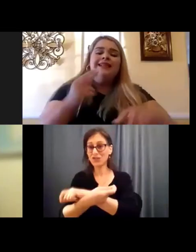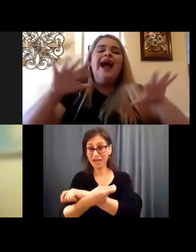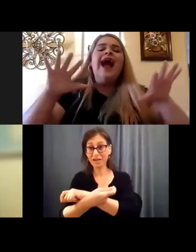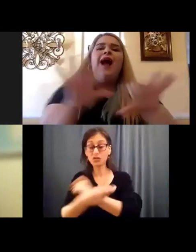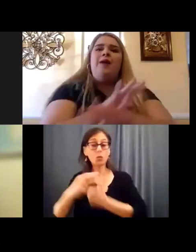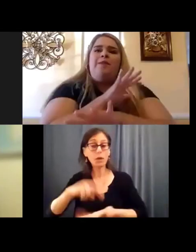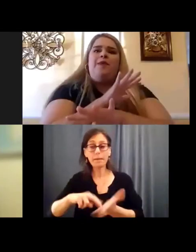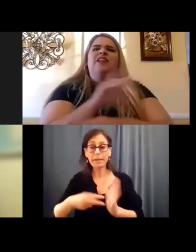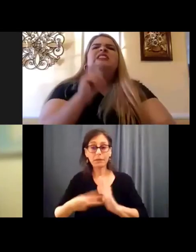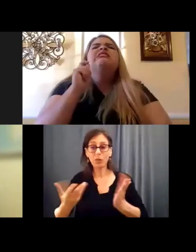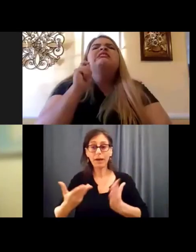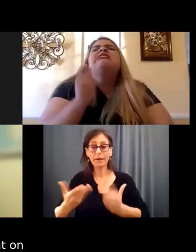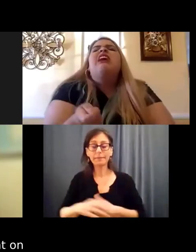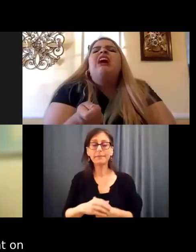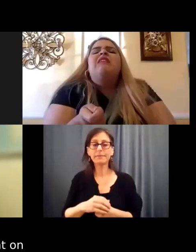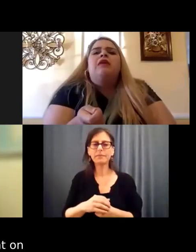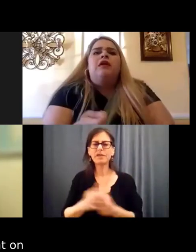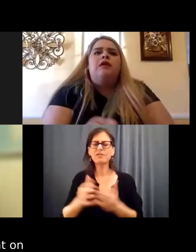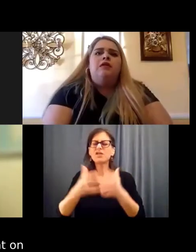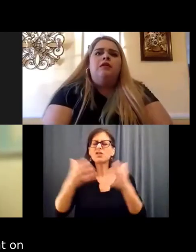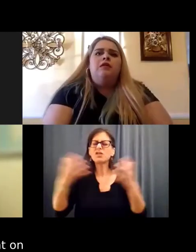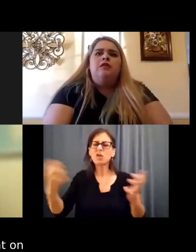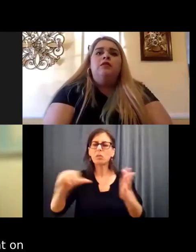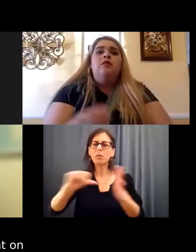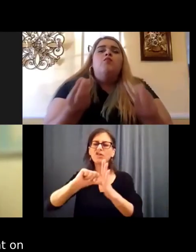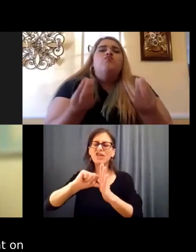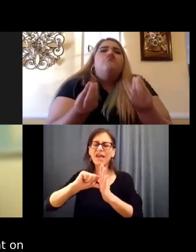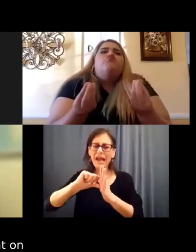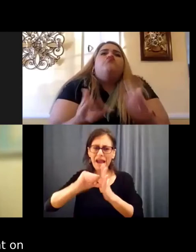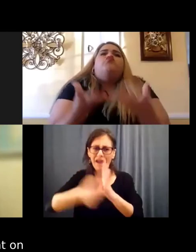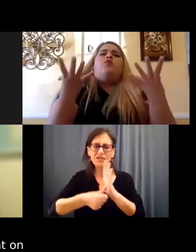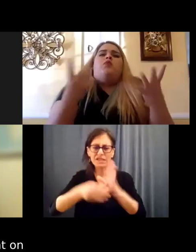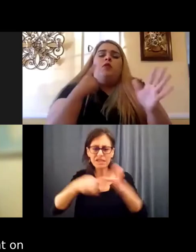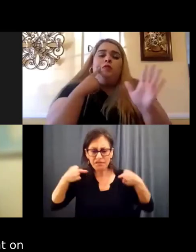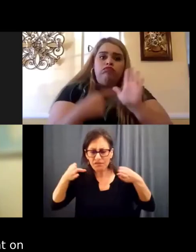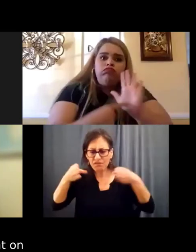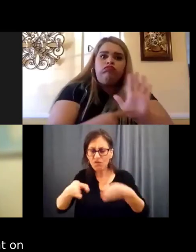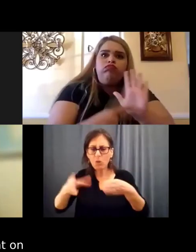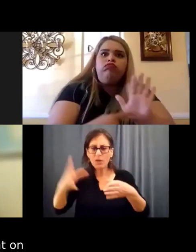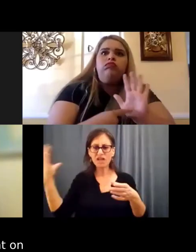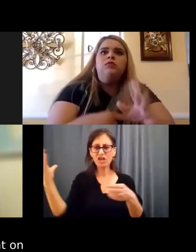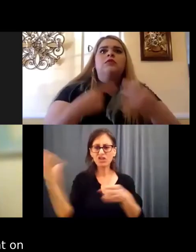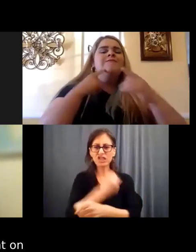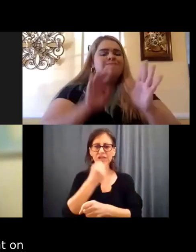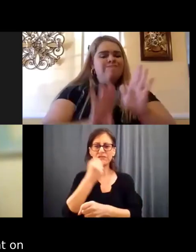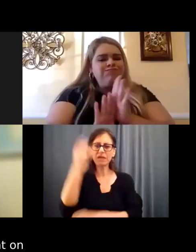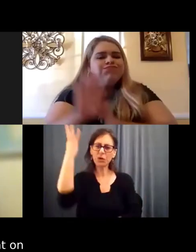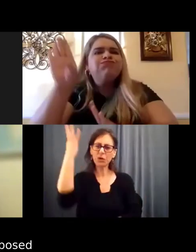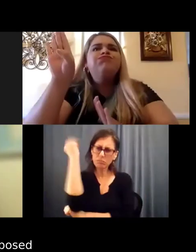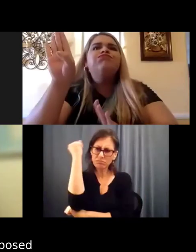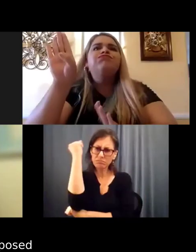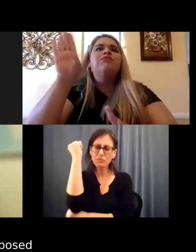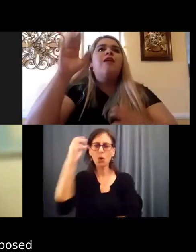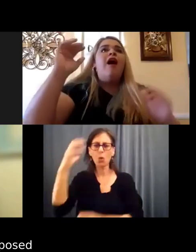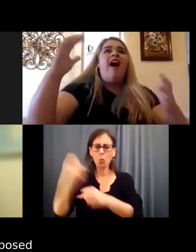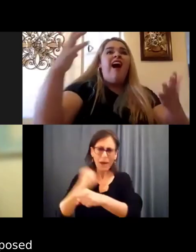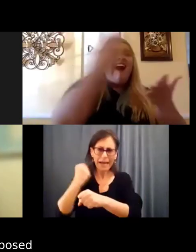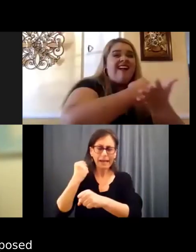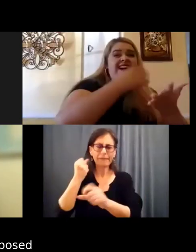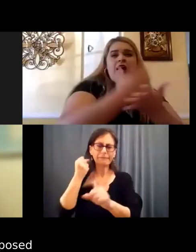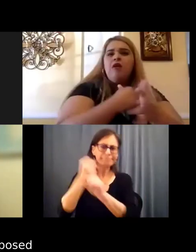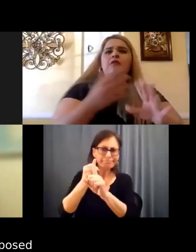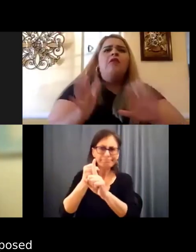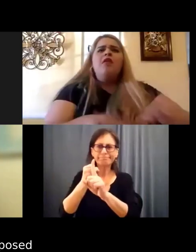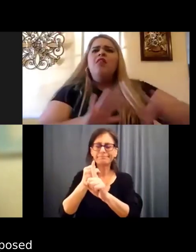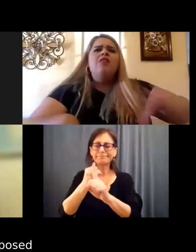is there's so much emphasis on achievement, on winning, on winning at all costs, on getting the edge,